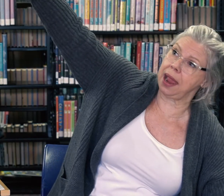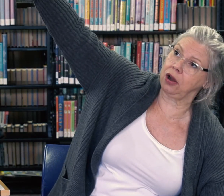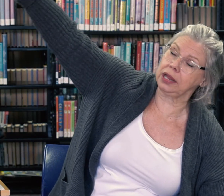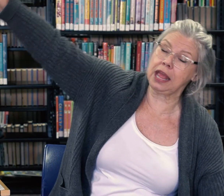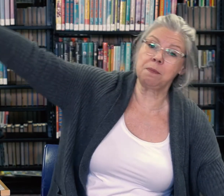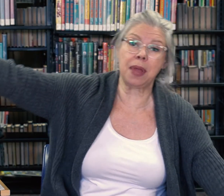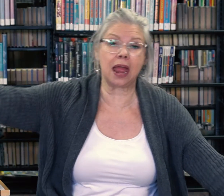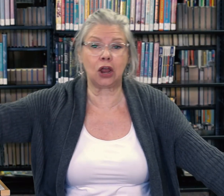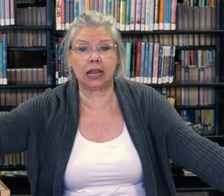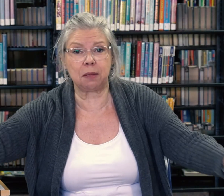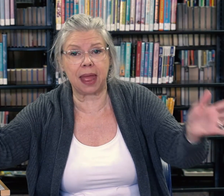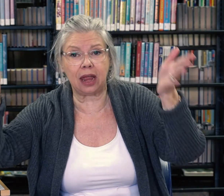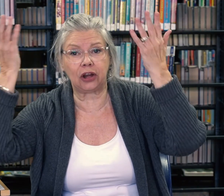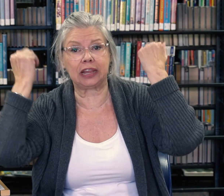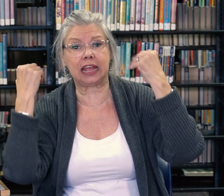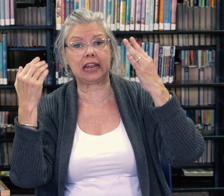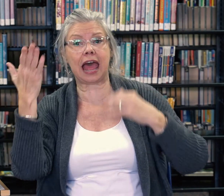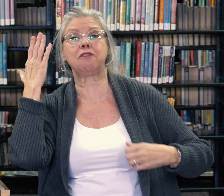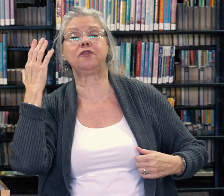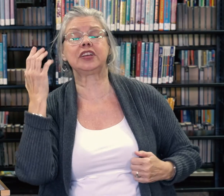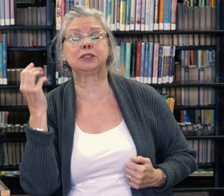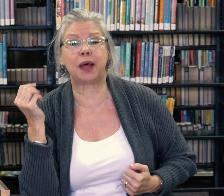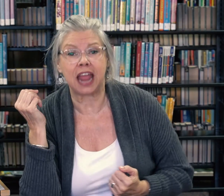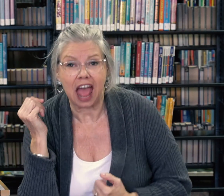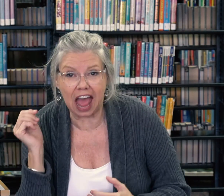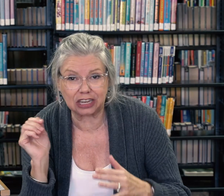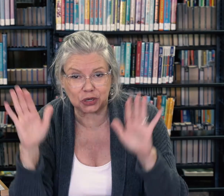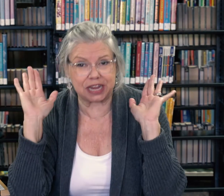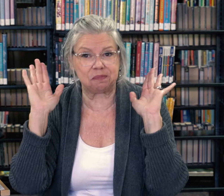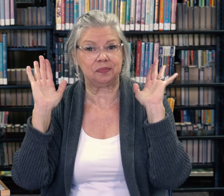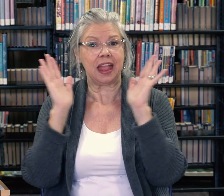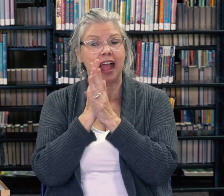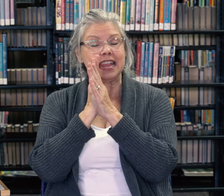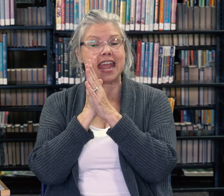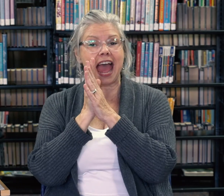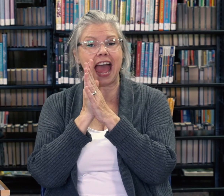merrily, merrily, merrily. Life is but a dream. Yay.